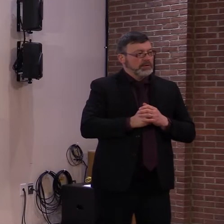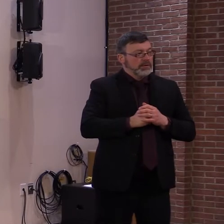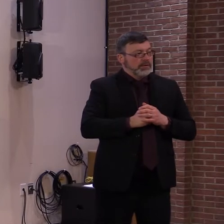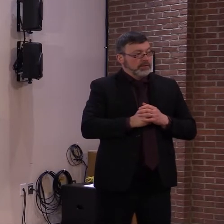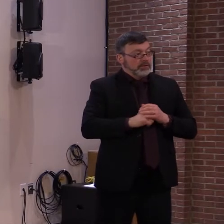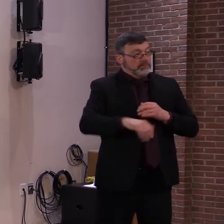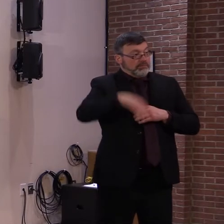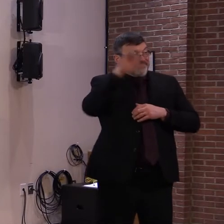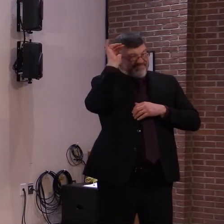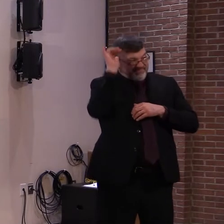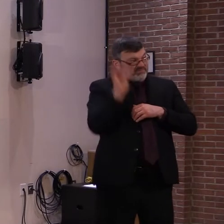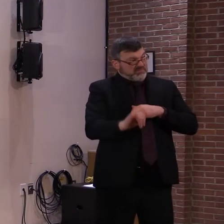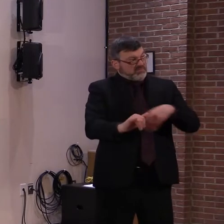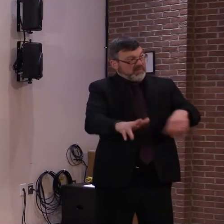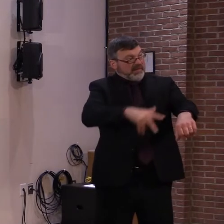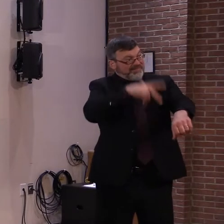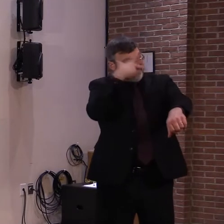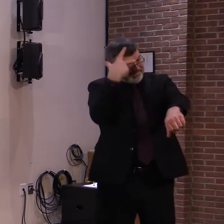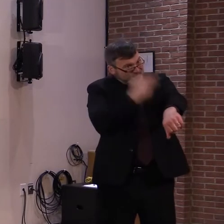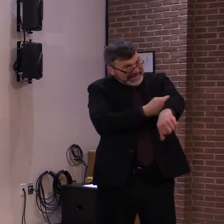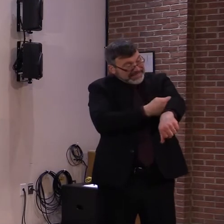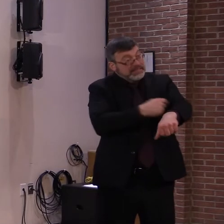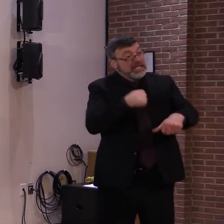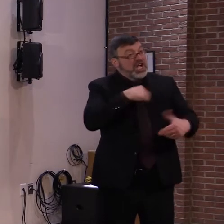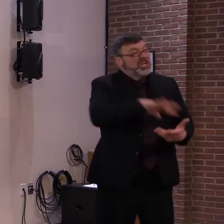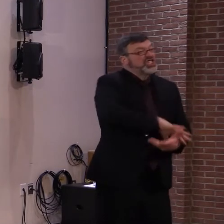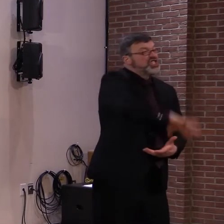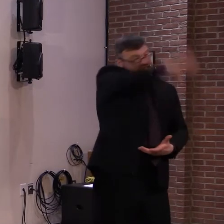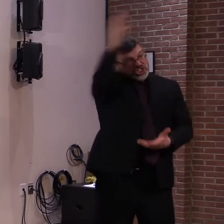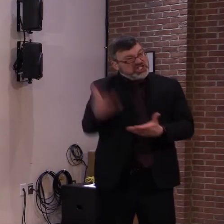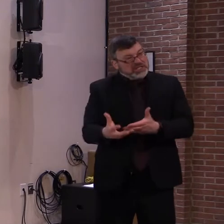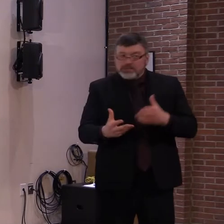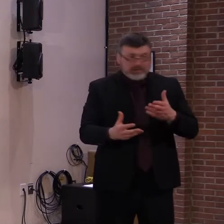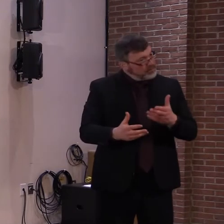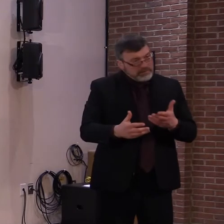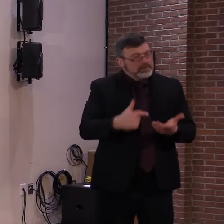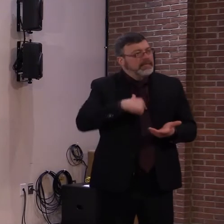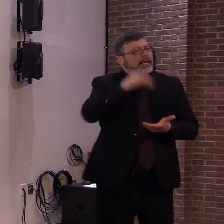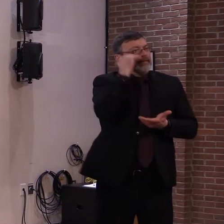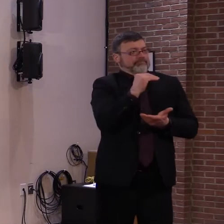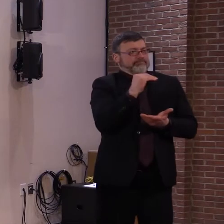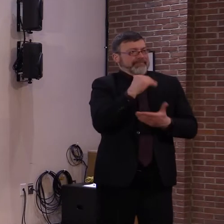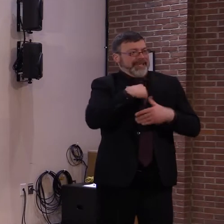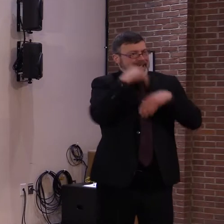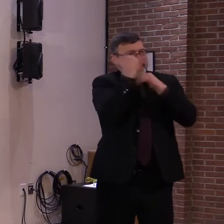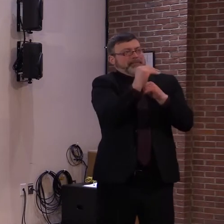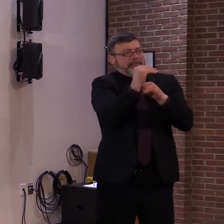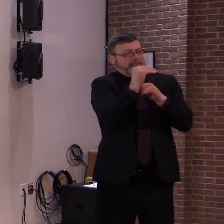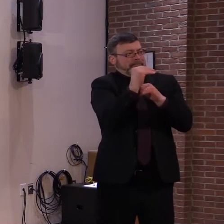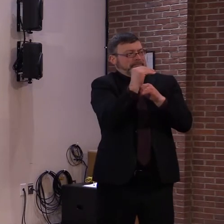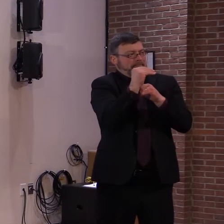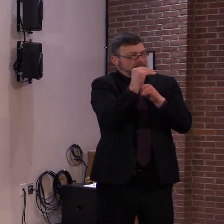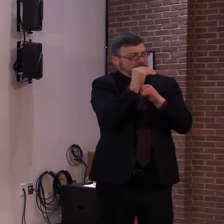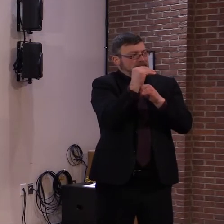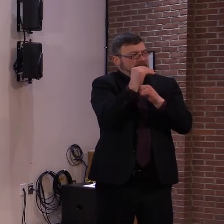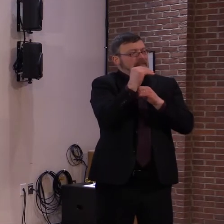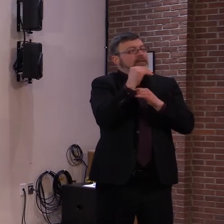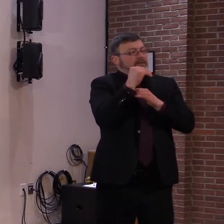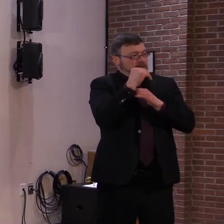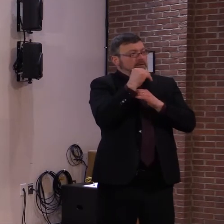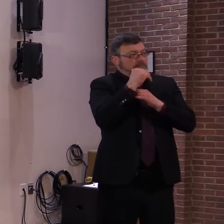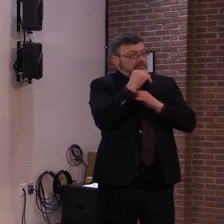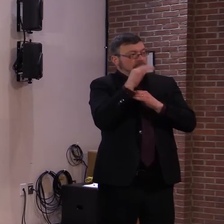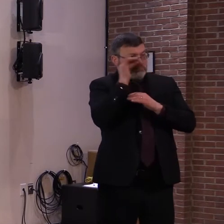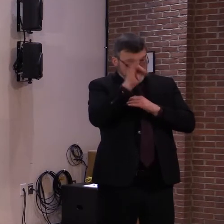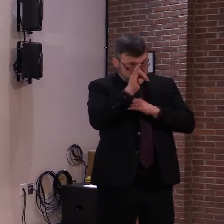limited supply. We are trying to get through this age grouping as quick as possible so that we can move